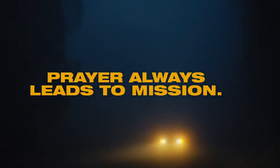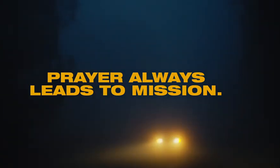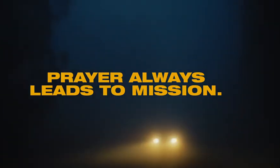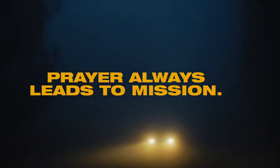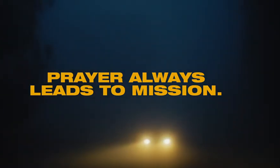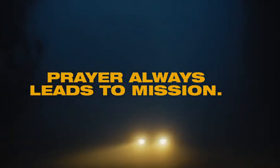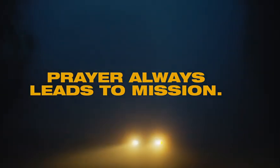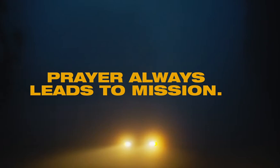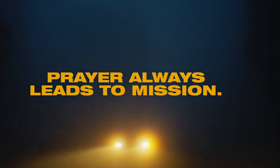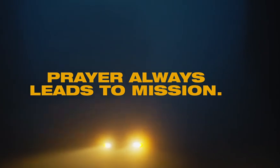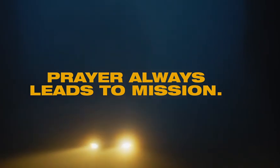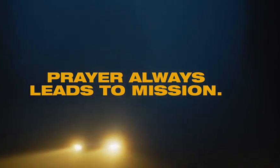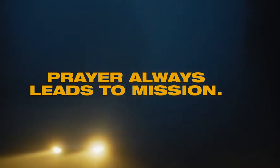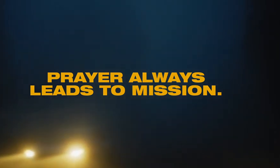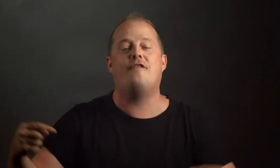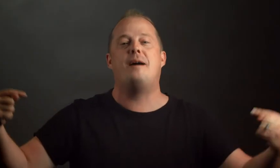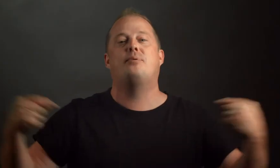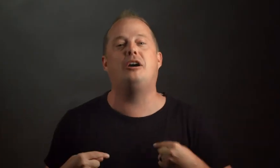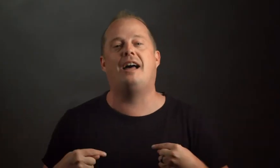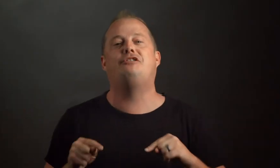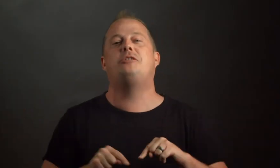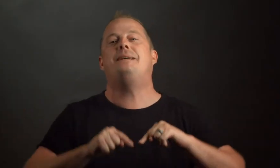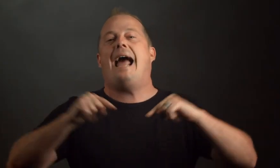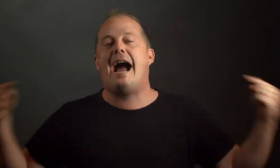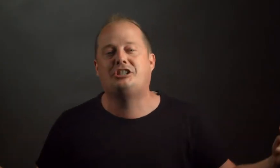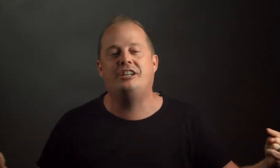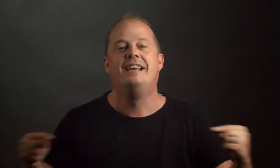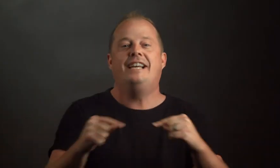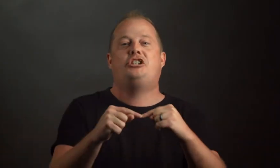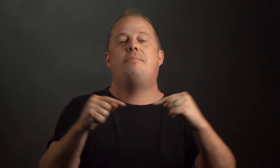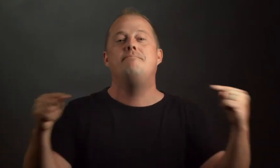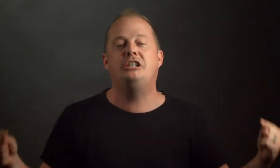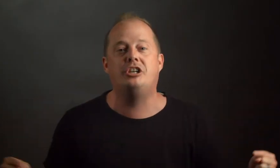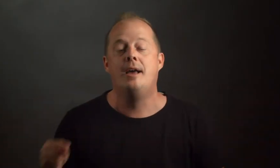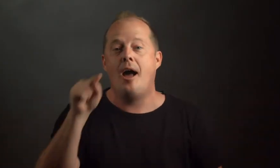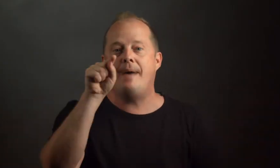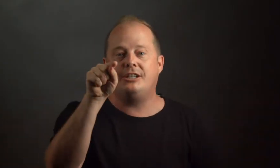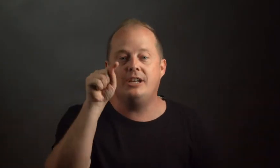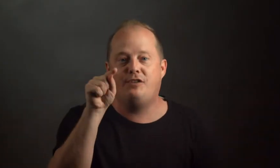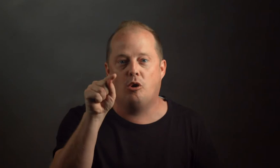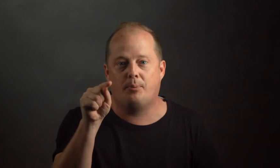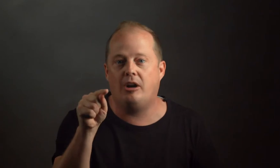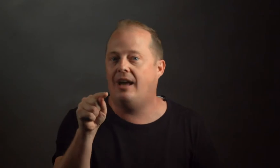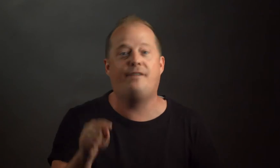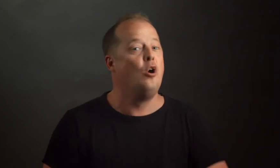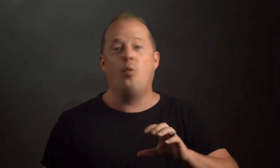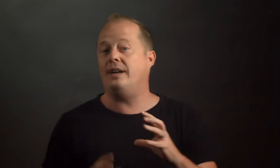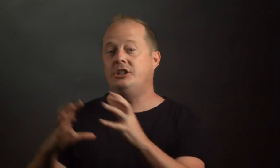to mission so the overflow of my prayer life should be action it should be mission imagine if your prayer life wasn't